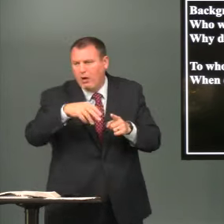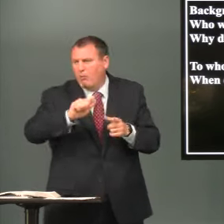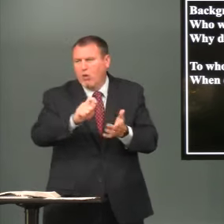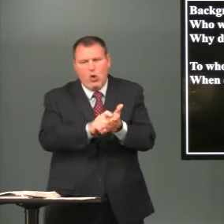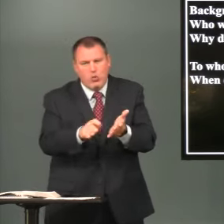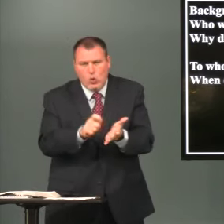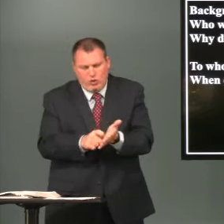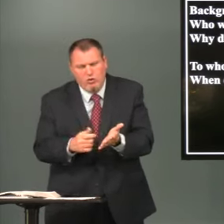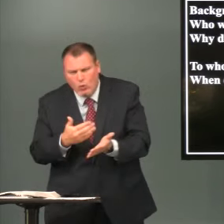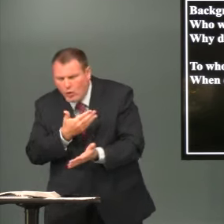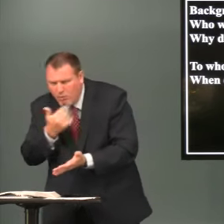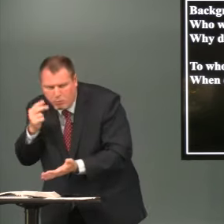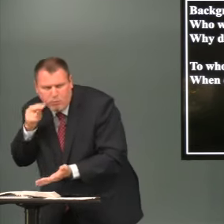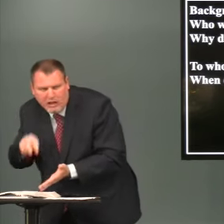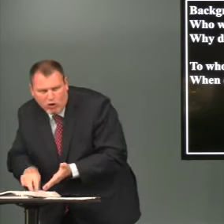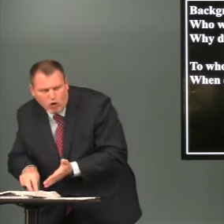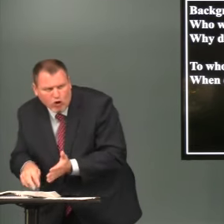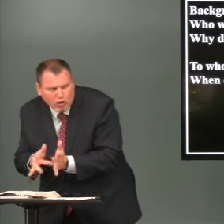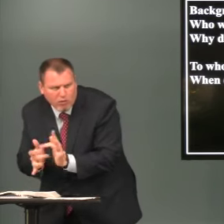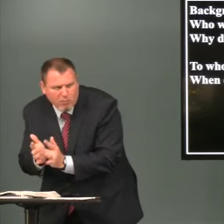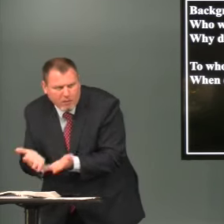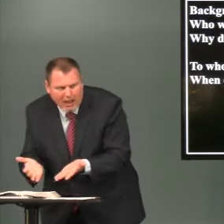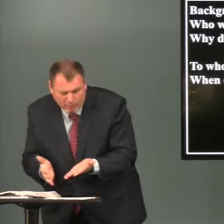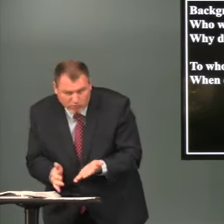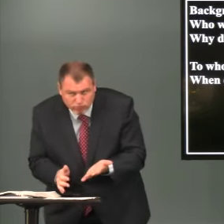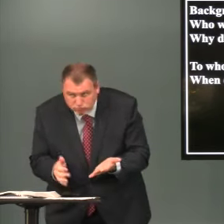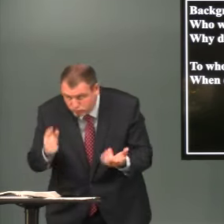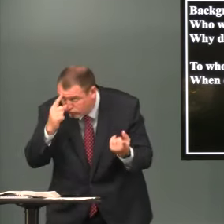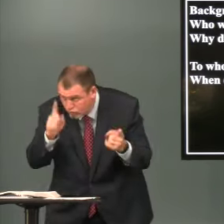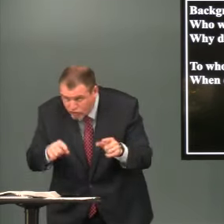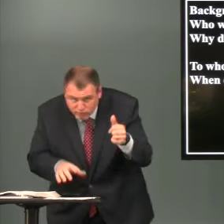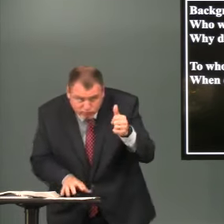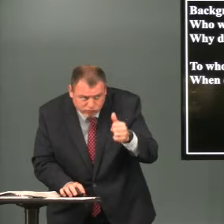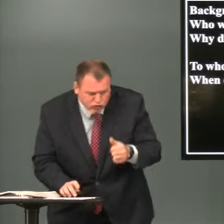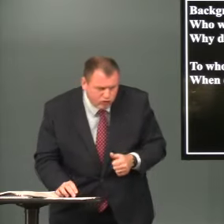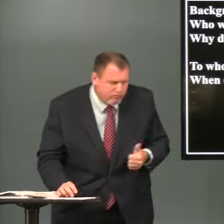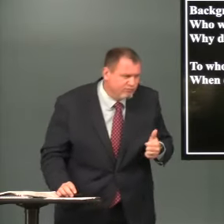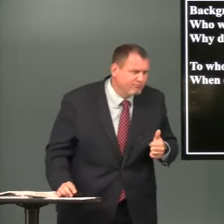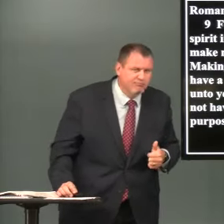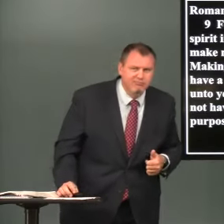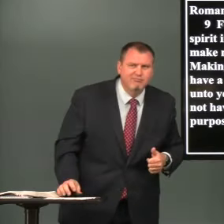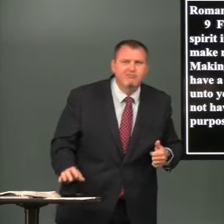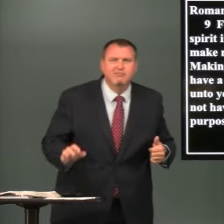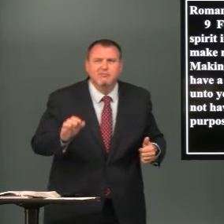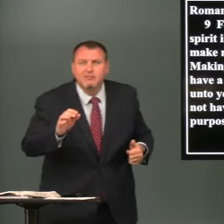and how do we know when paul wrote this well let's look in the bible do you agree good